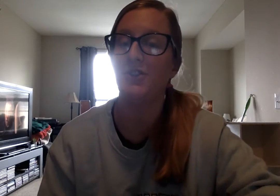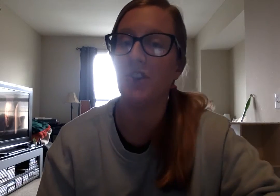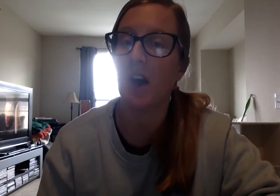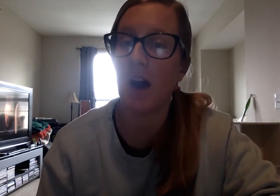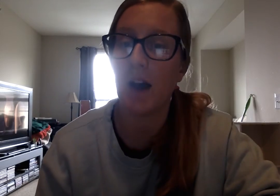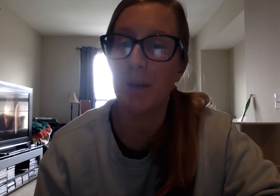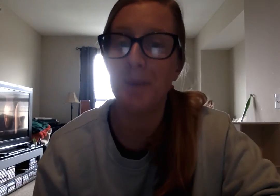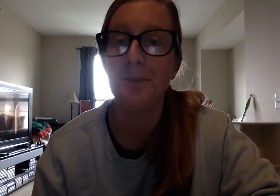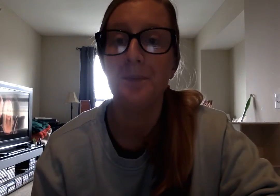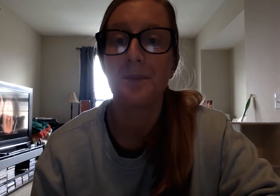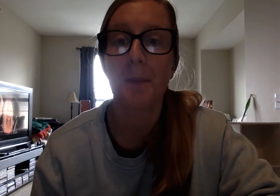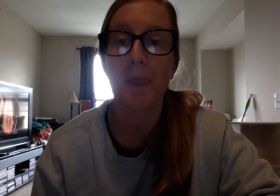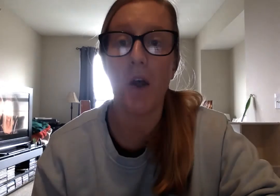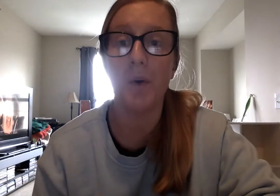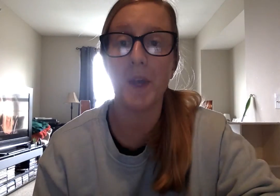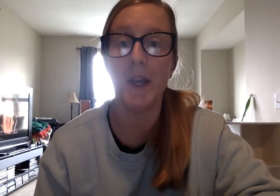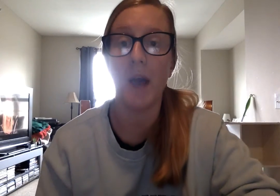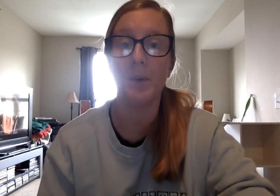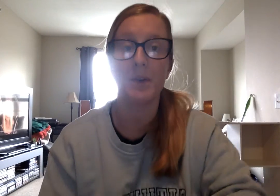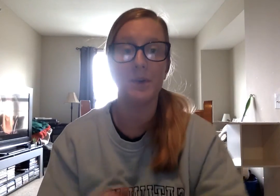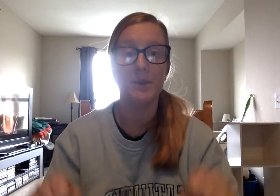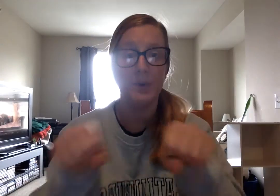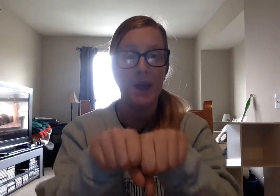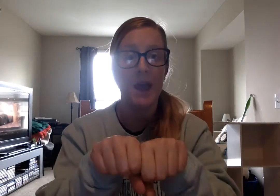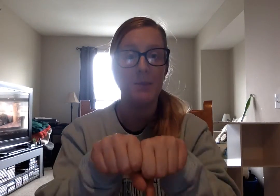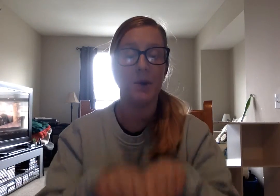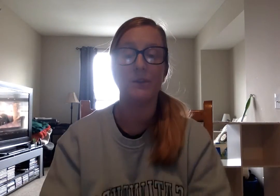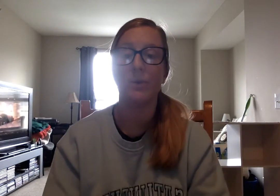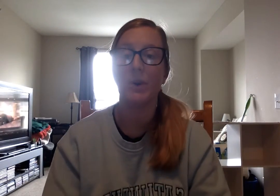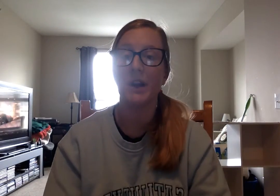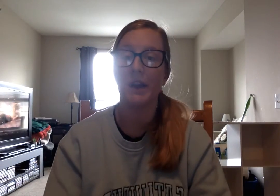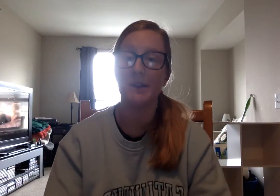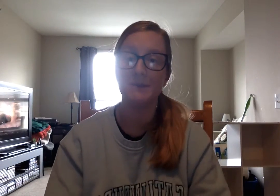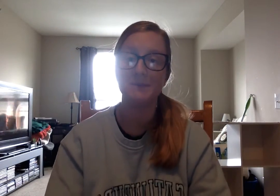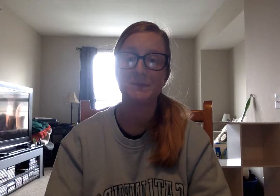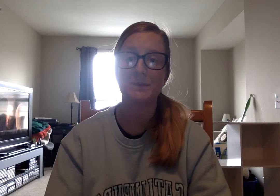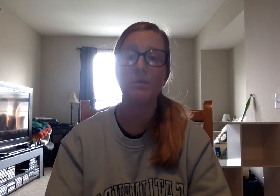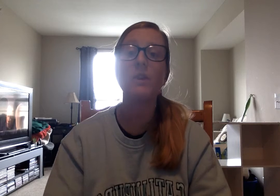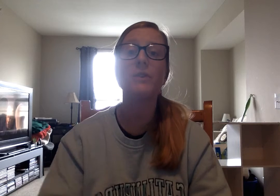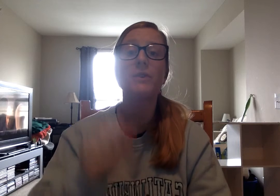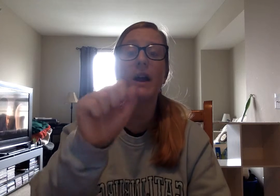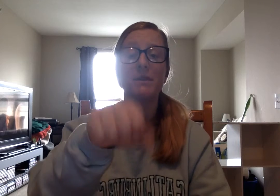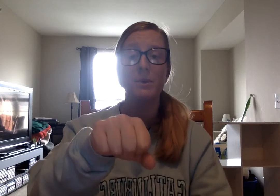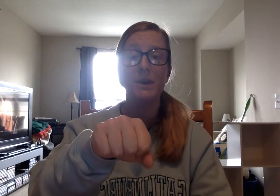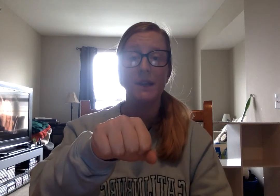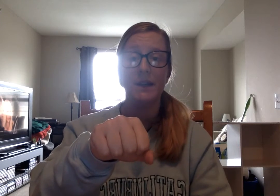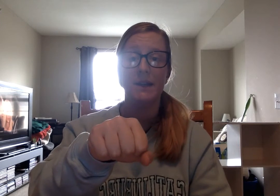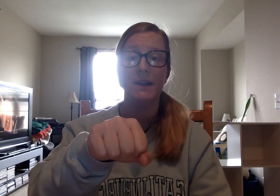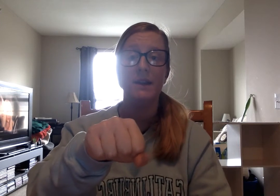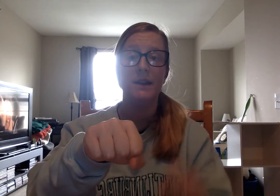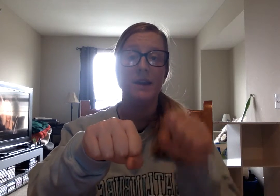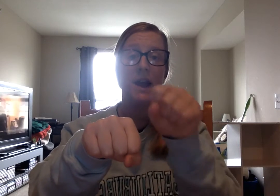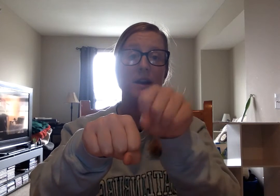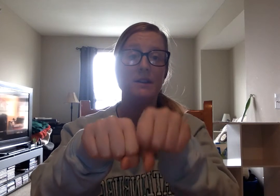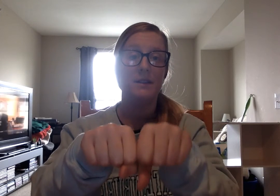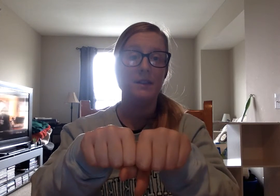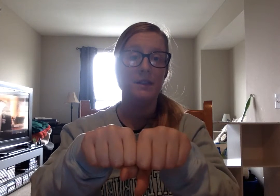job. Okay. Now we are going to add parts of the word together. So if I have the word id and I add l